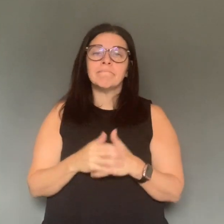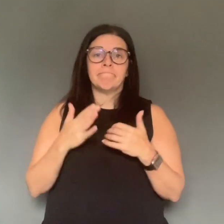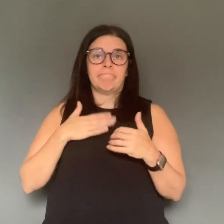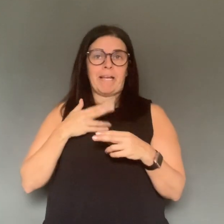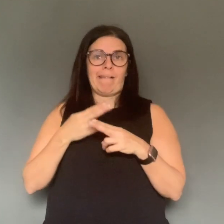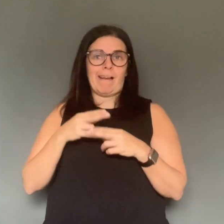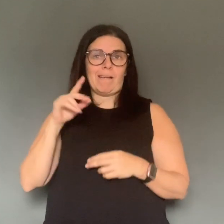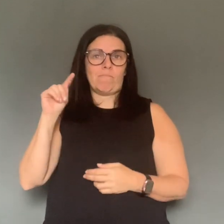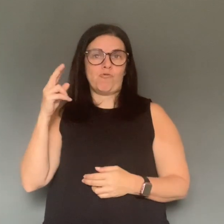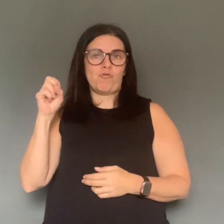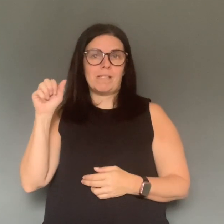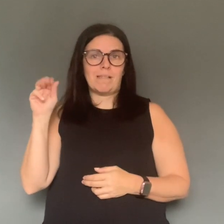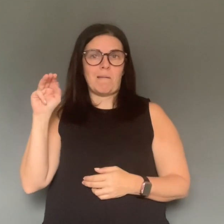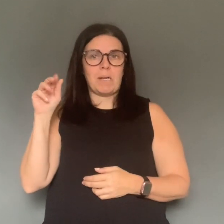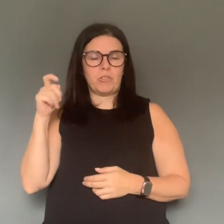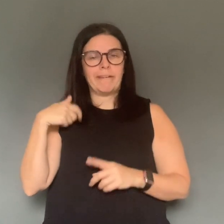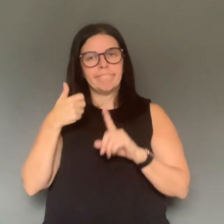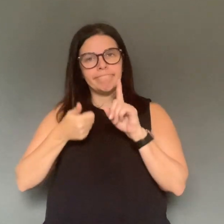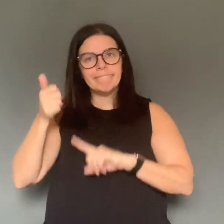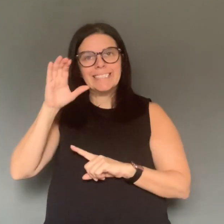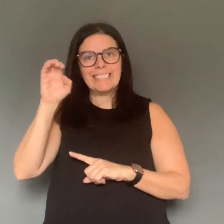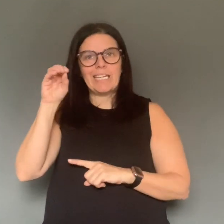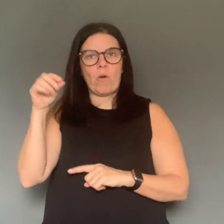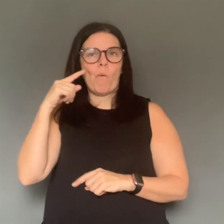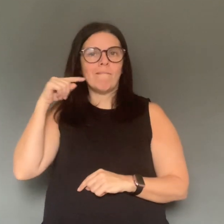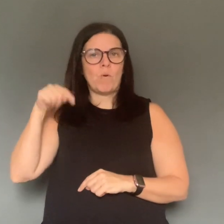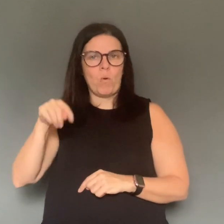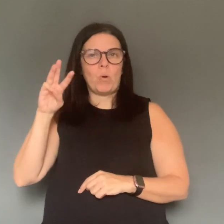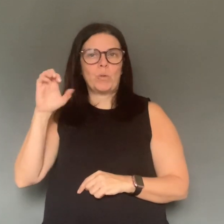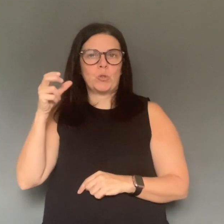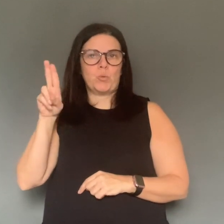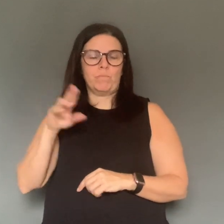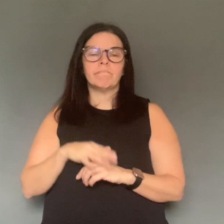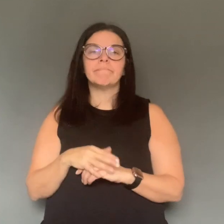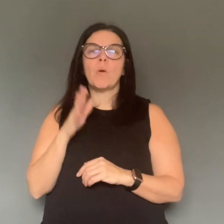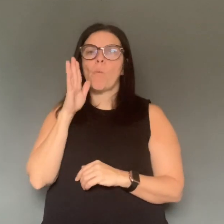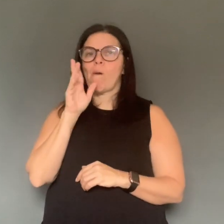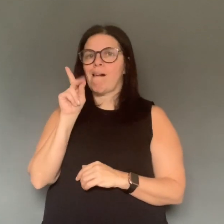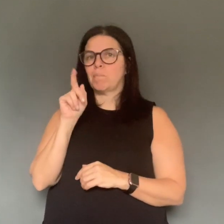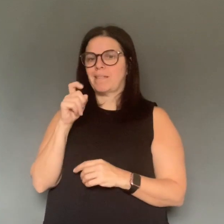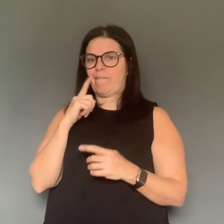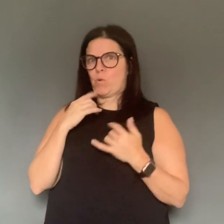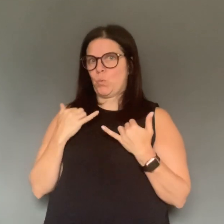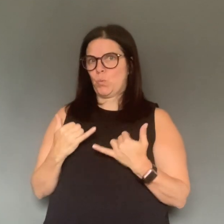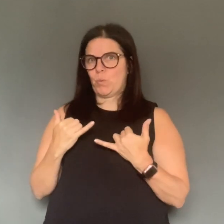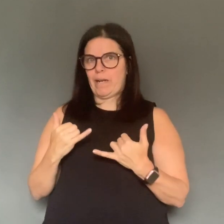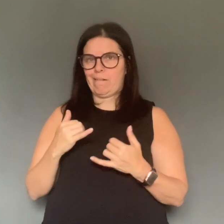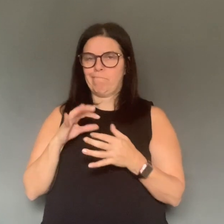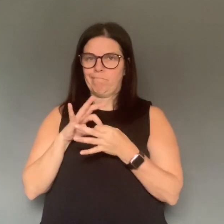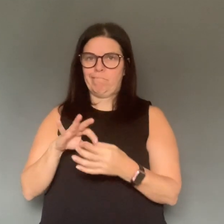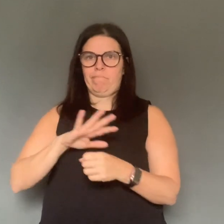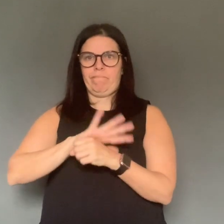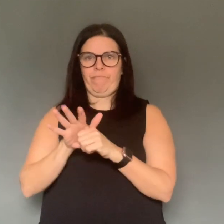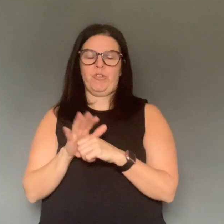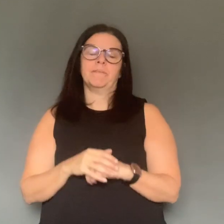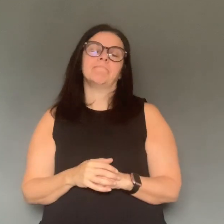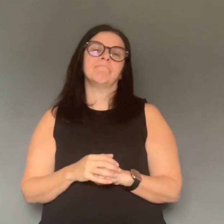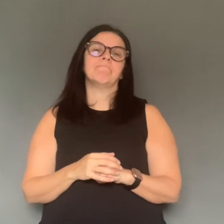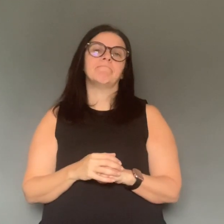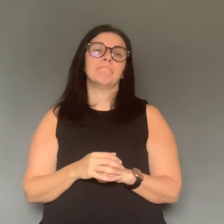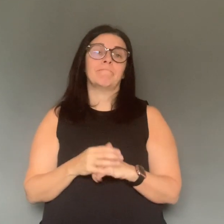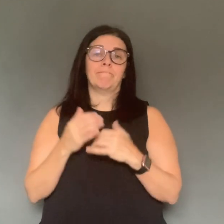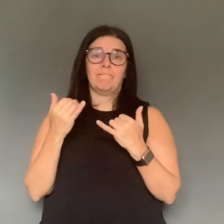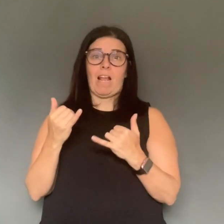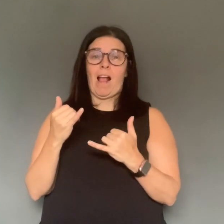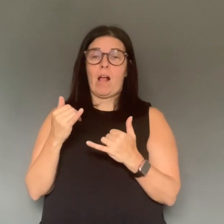I will start with our daily updates. We now have 8,548 confirmed cases of COVID-19